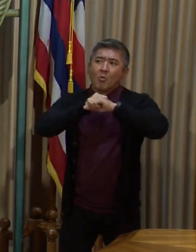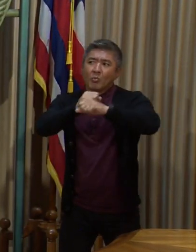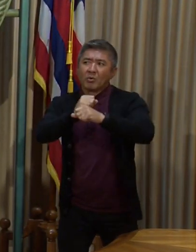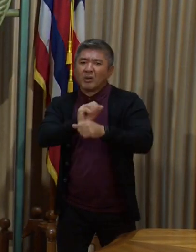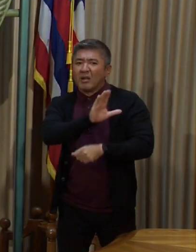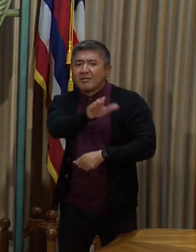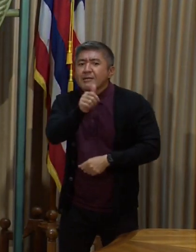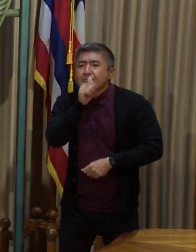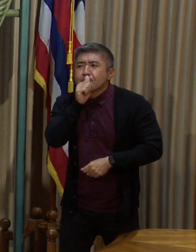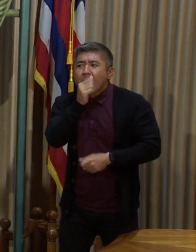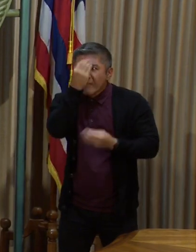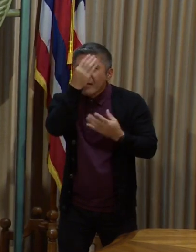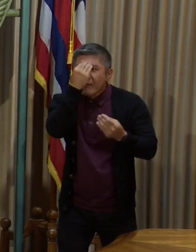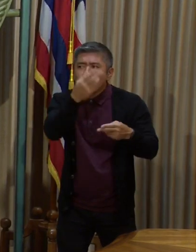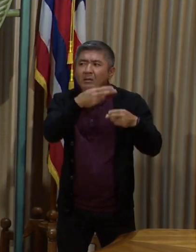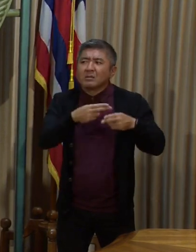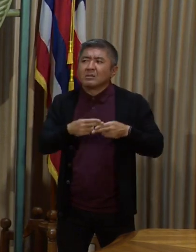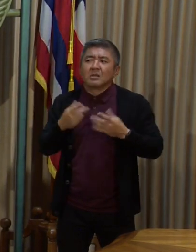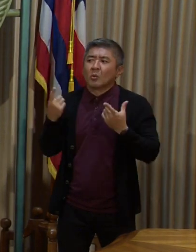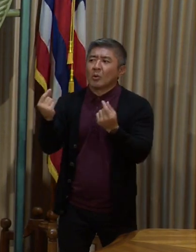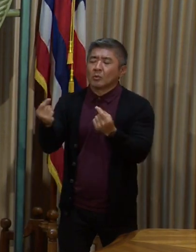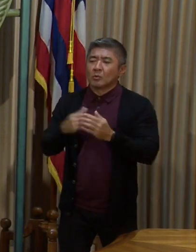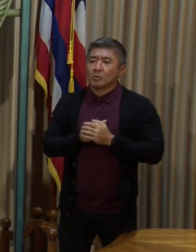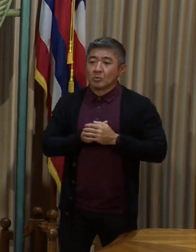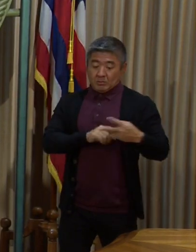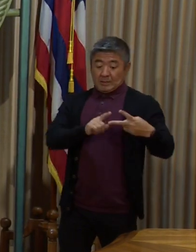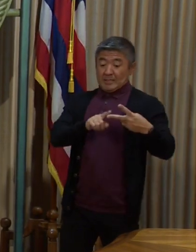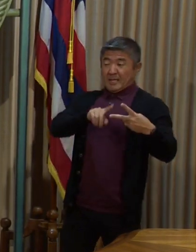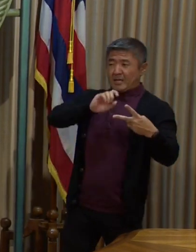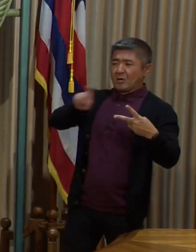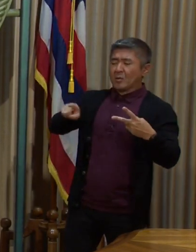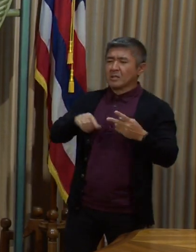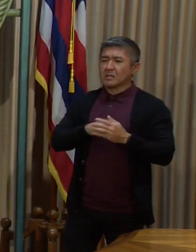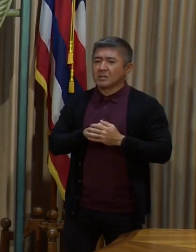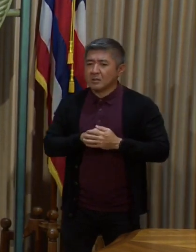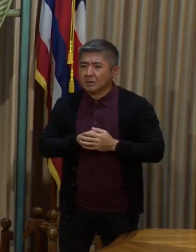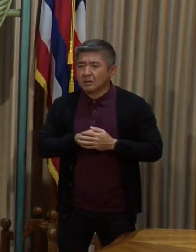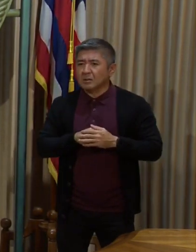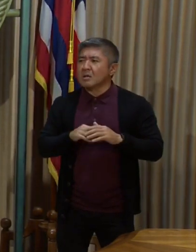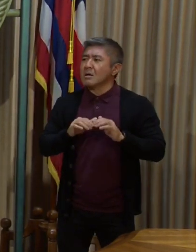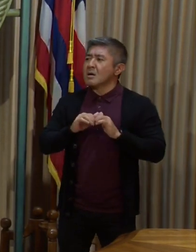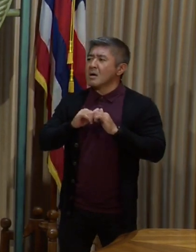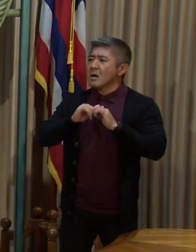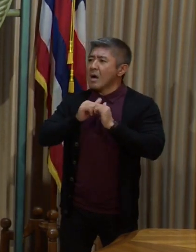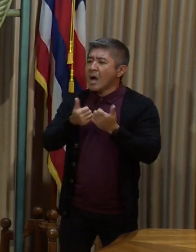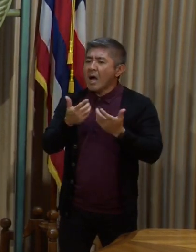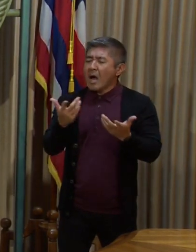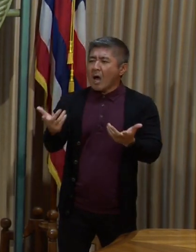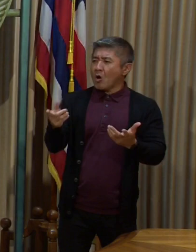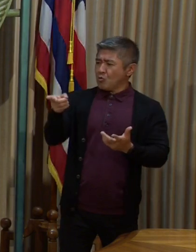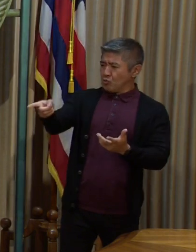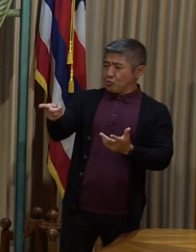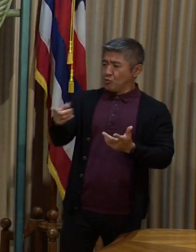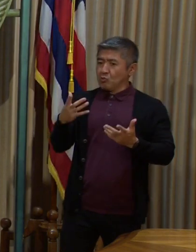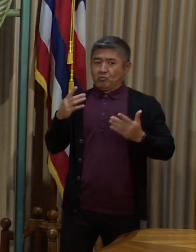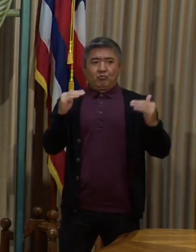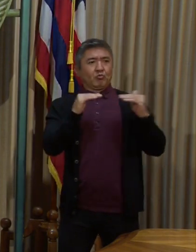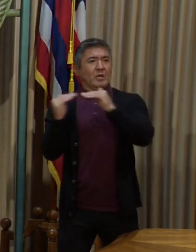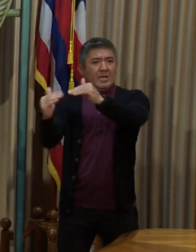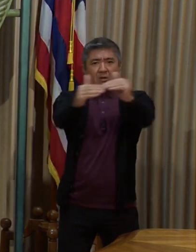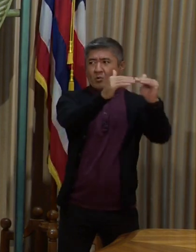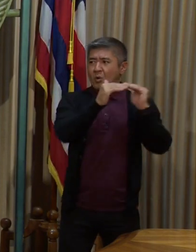people's privacy? And the second part of the question is, how will you ensure equality in terms of people using digital